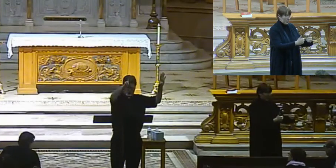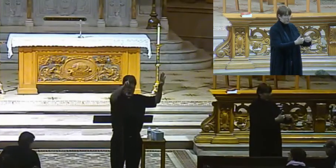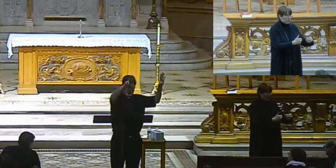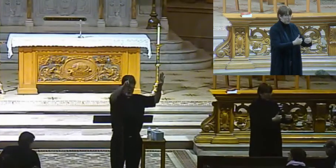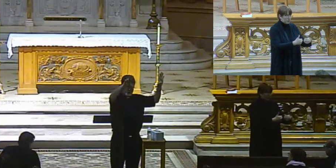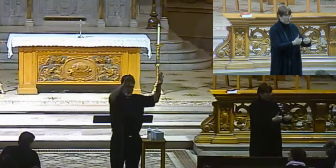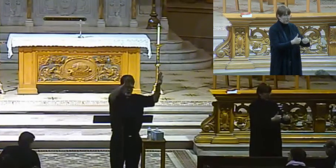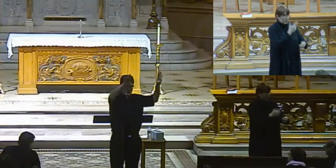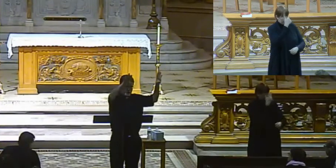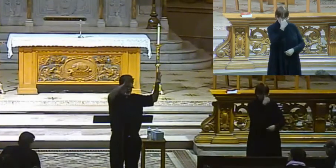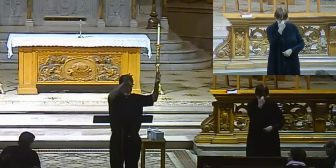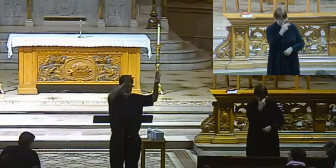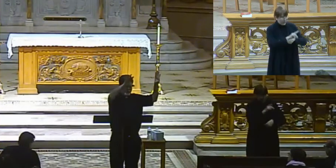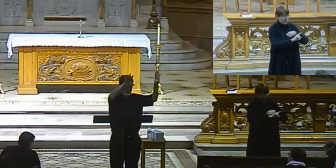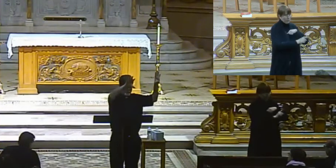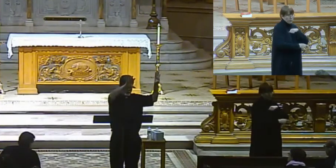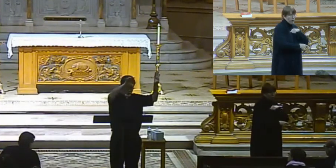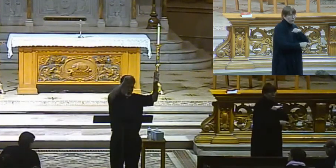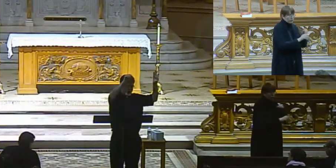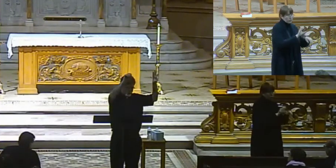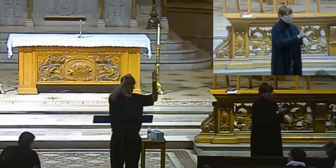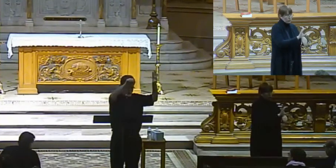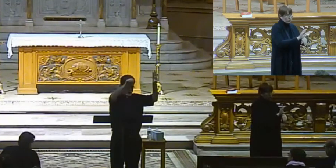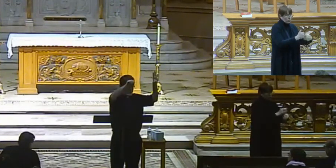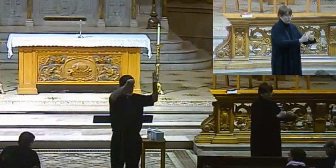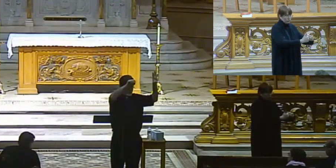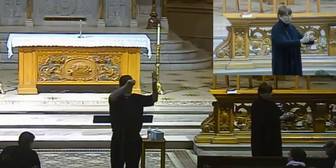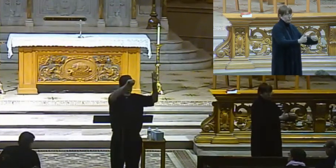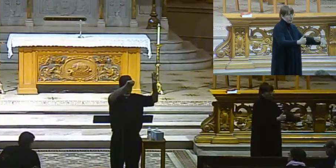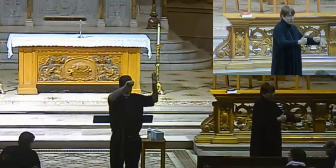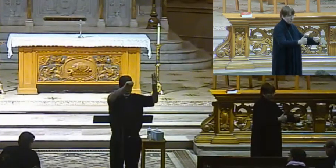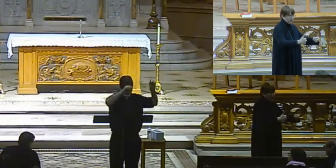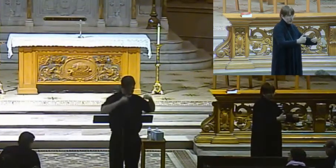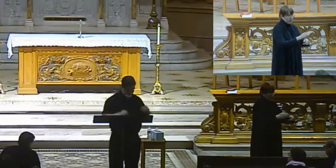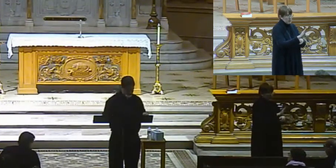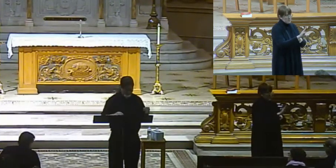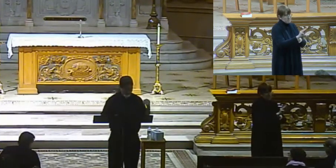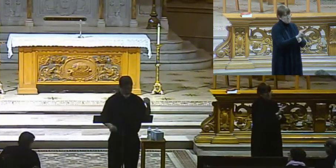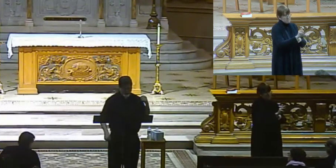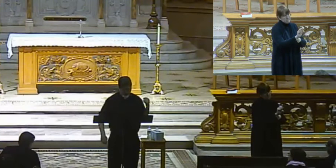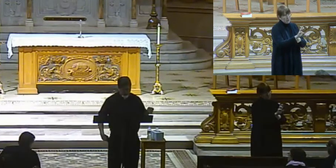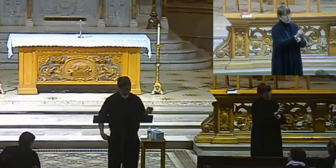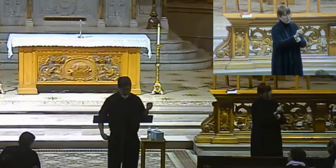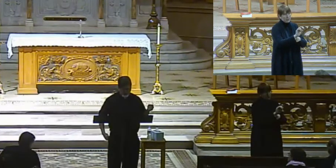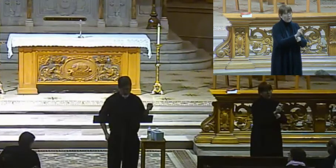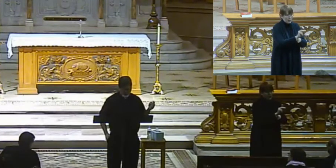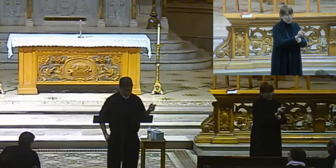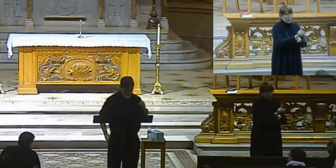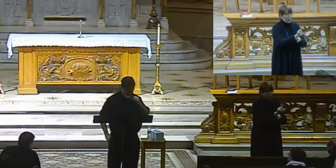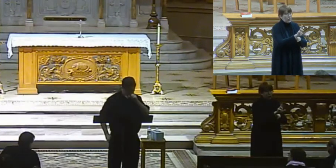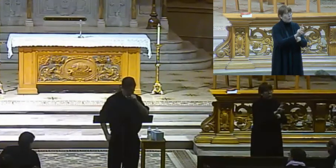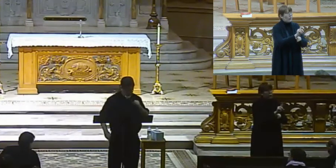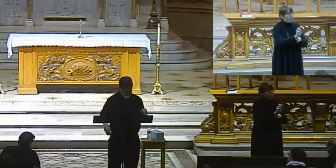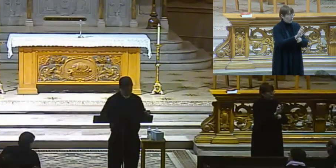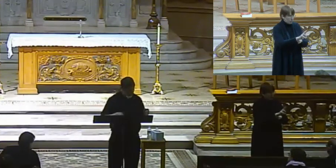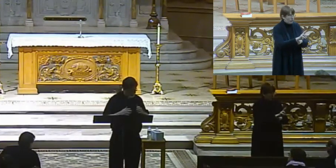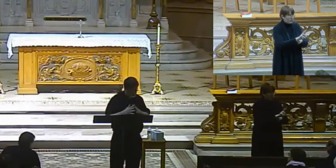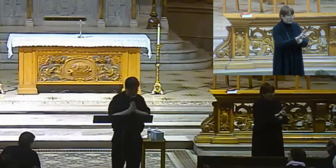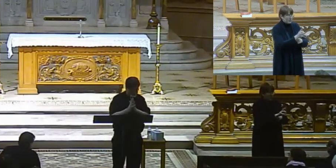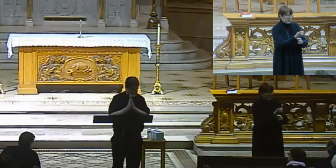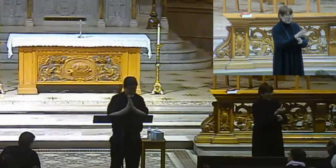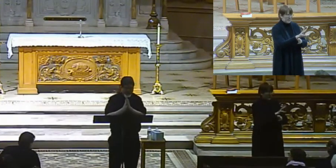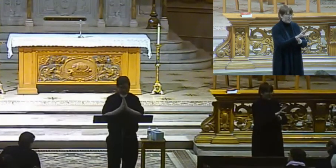Protestant churches. This is the Protestant Reformation, beginning with Martin Luther. So that was in the 16th century.